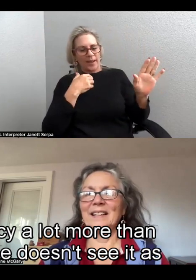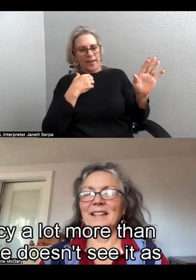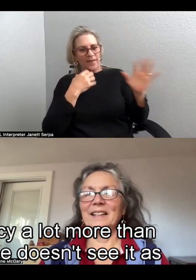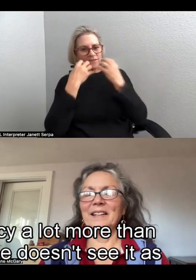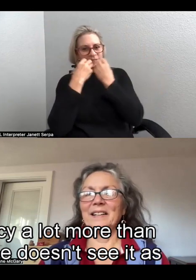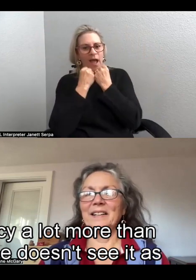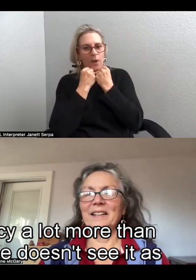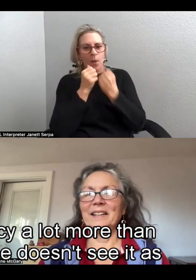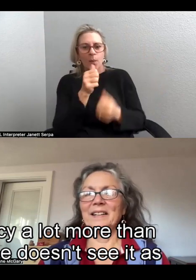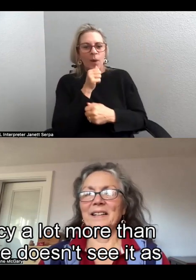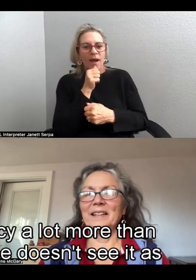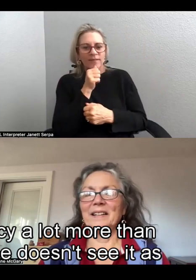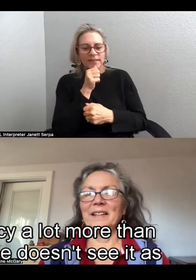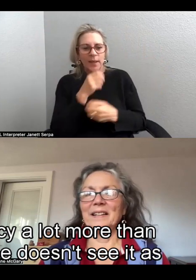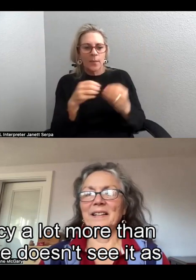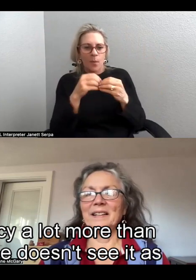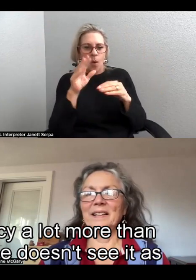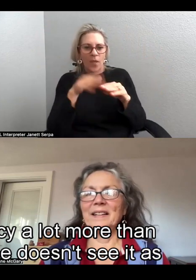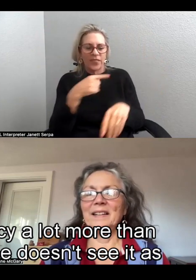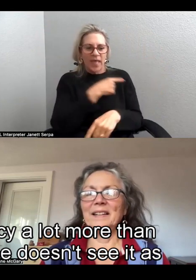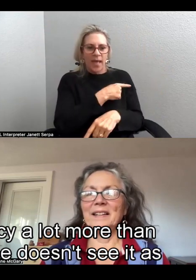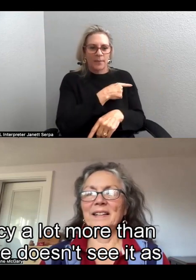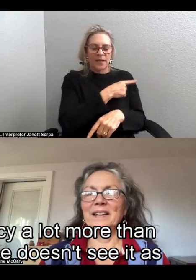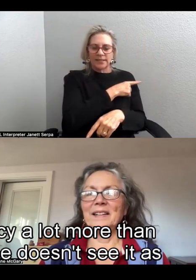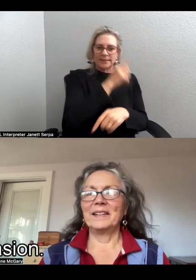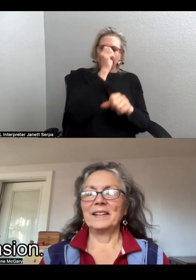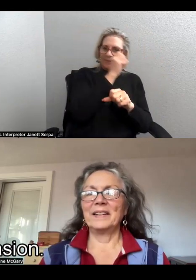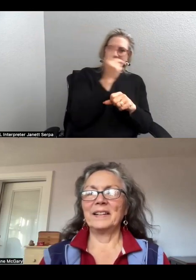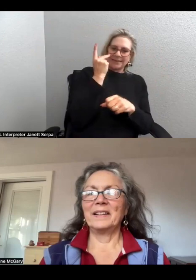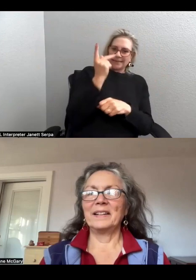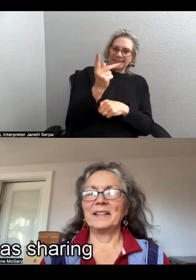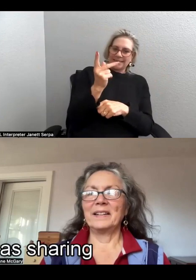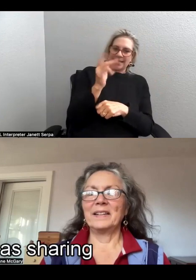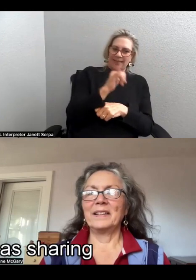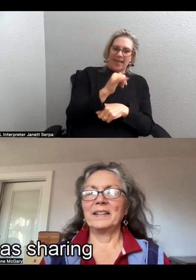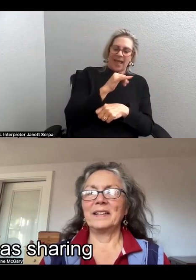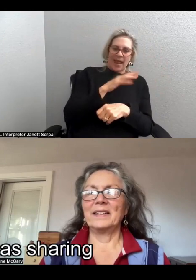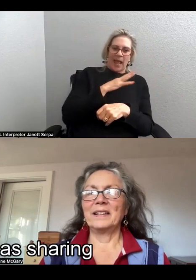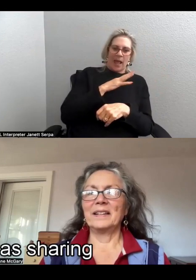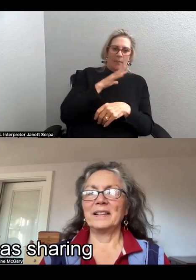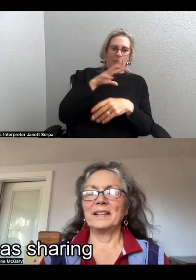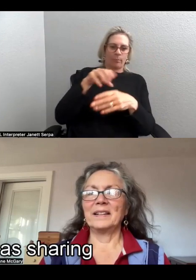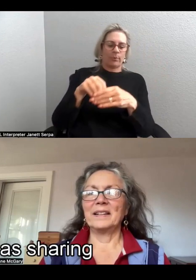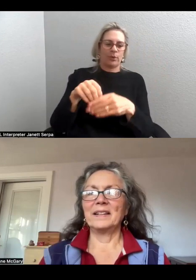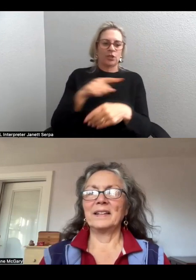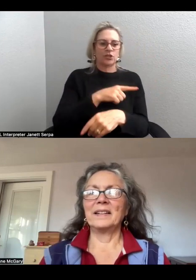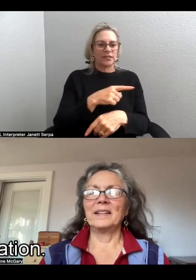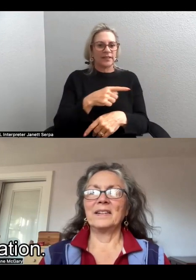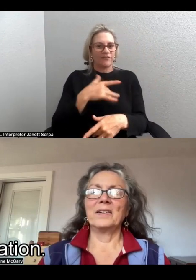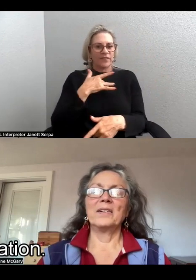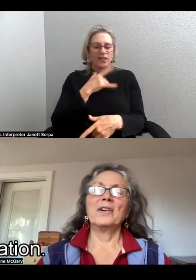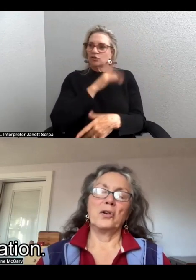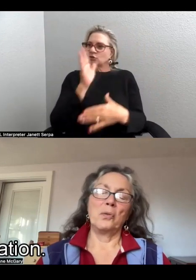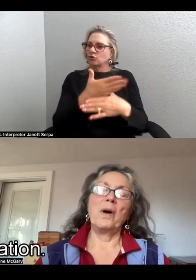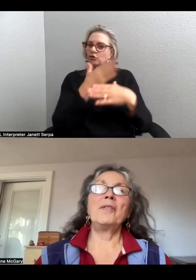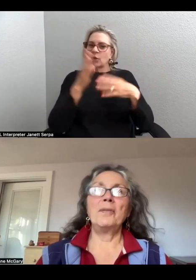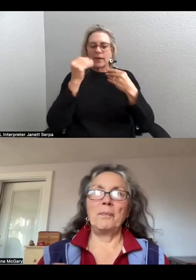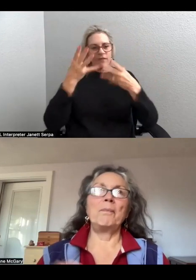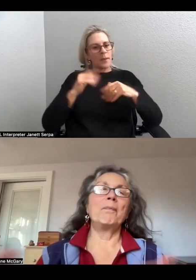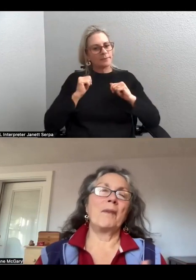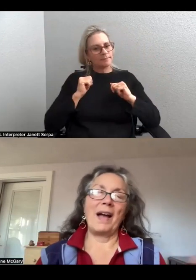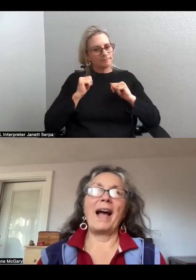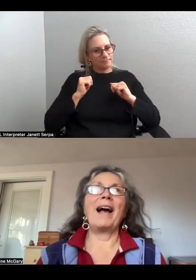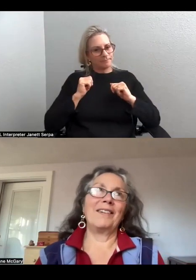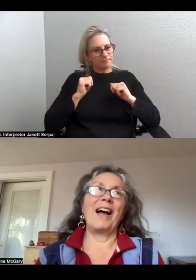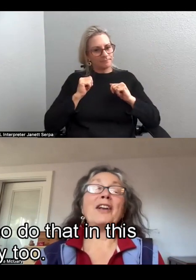more than they do, because she doesn't see it as an invasion. She sees it as sharing information. Well,